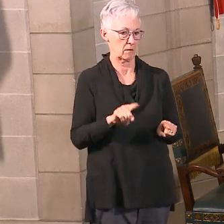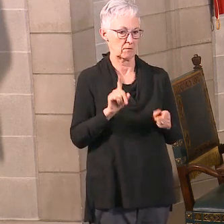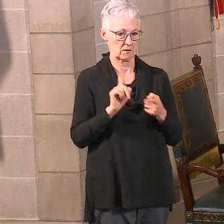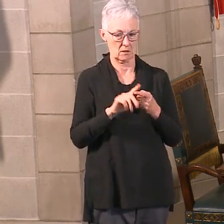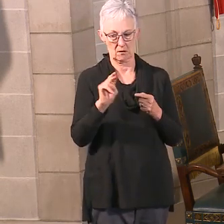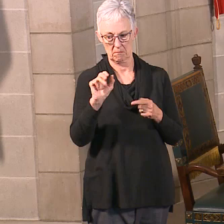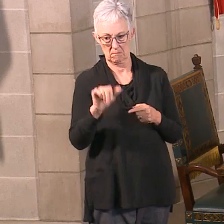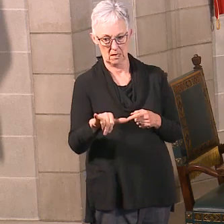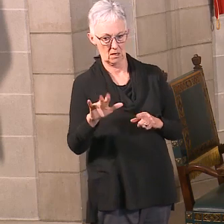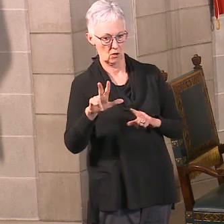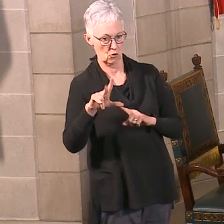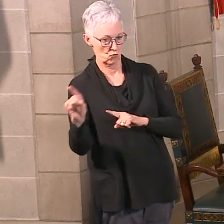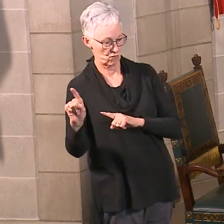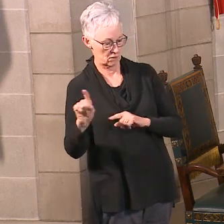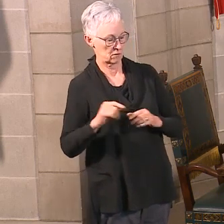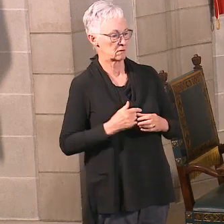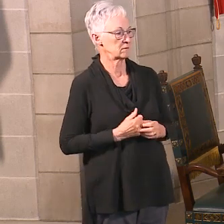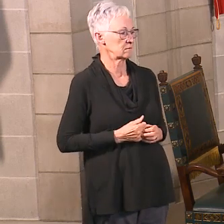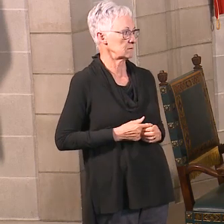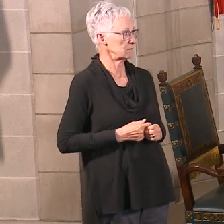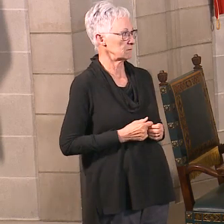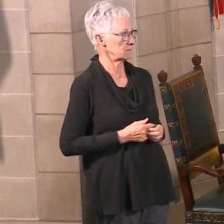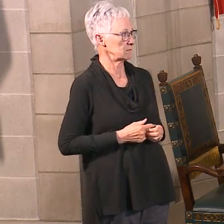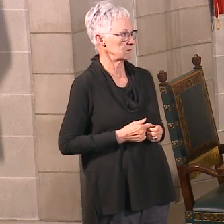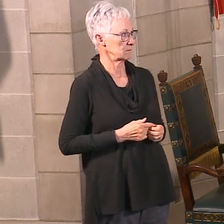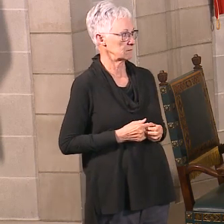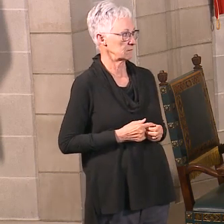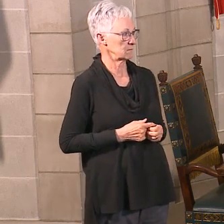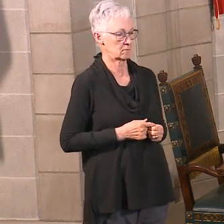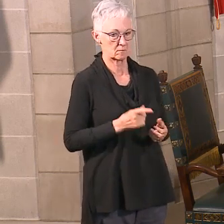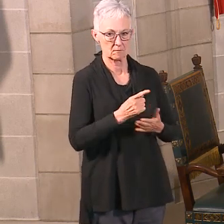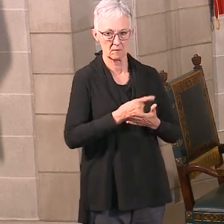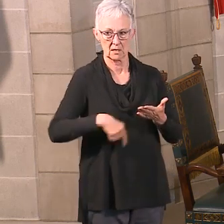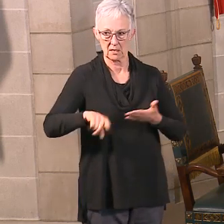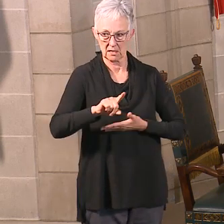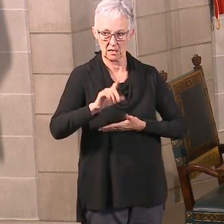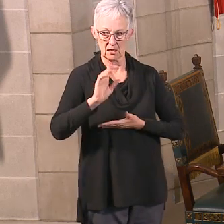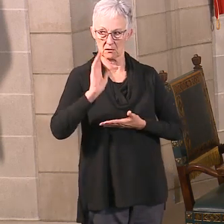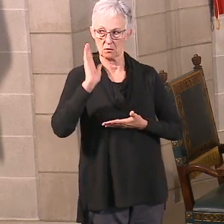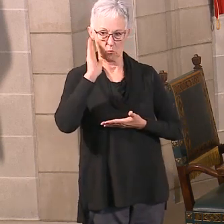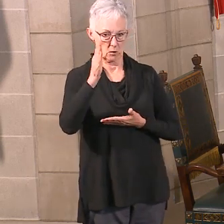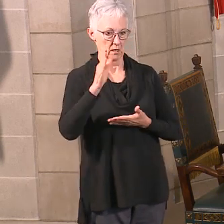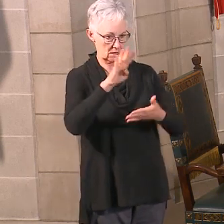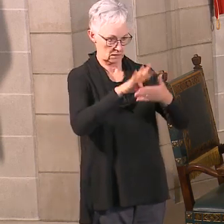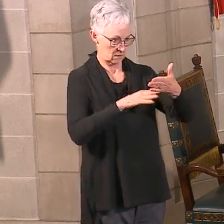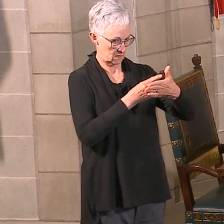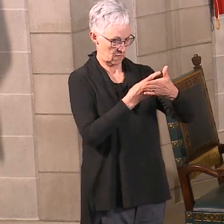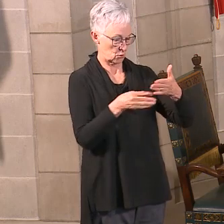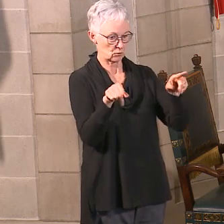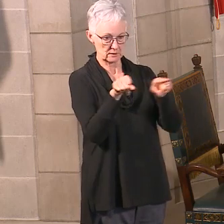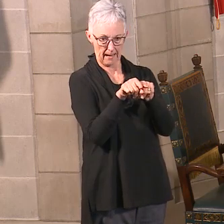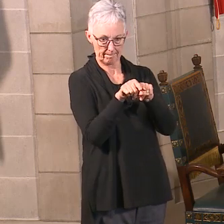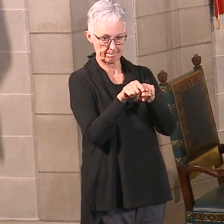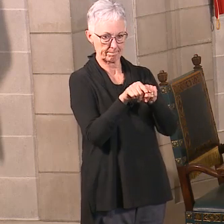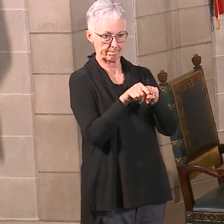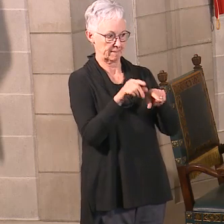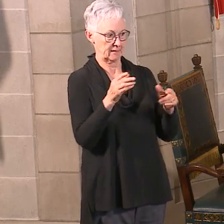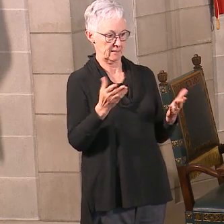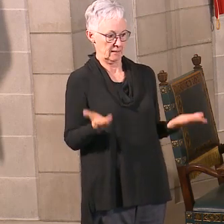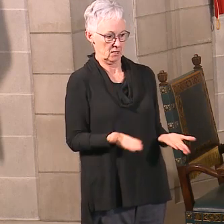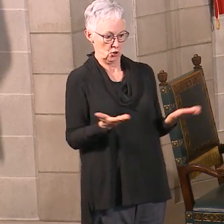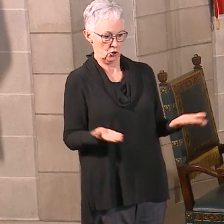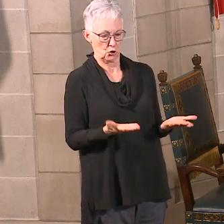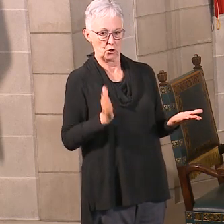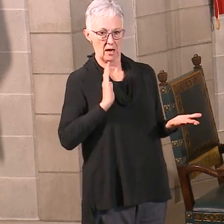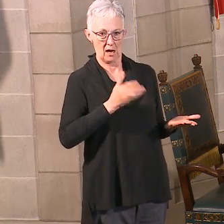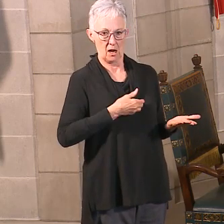regard to that. And then next week, have the schedule. We'll be continuing to focus on doing these briefings at 2 p.m. Central Time right